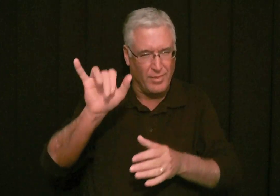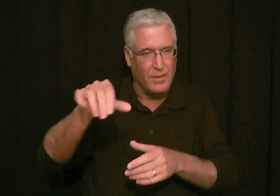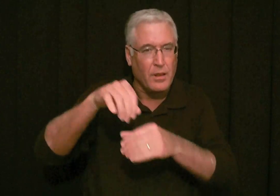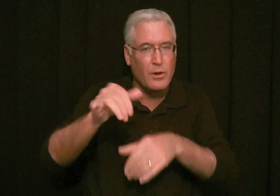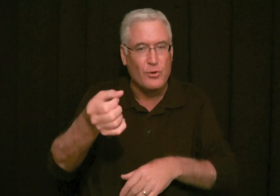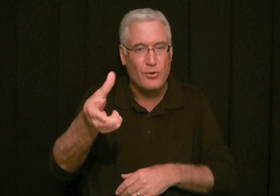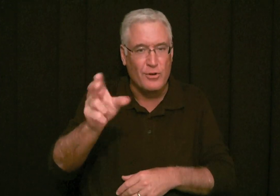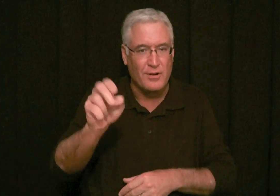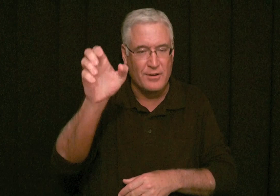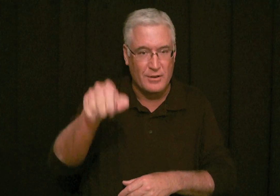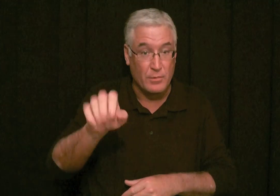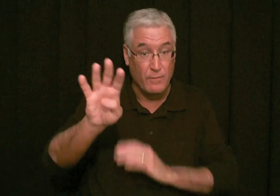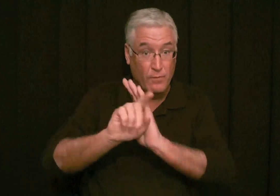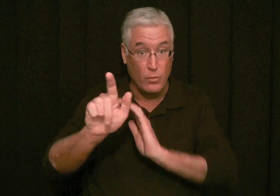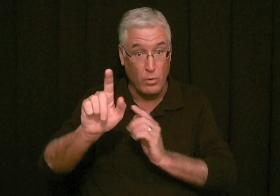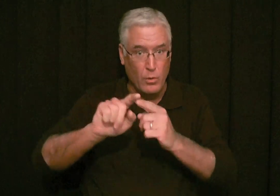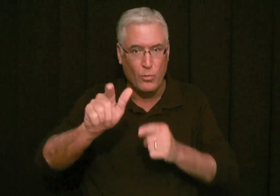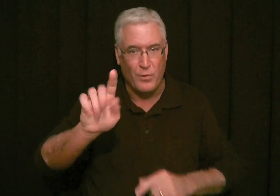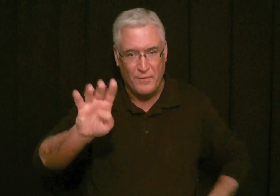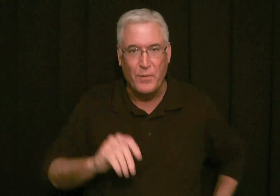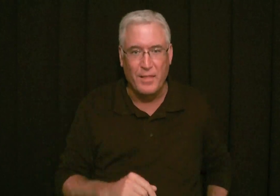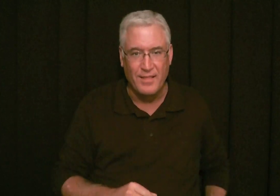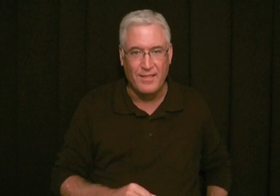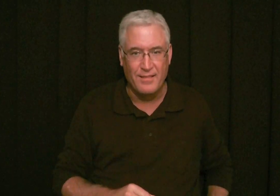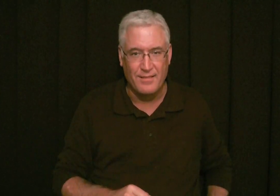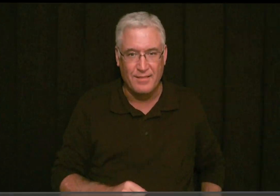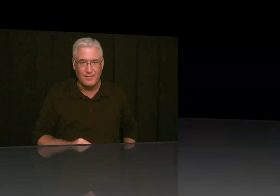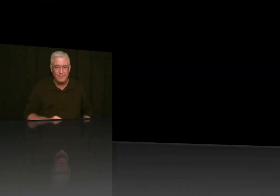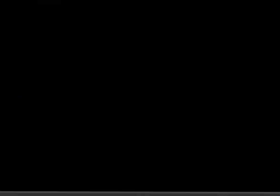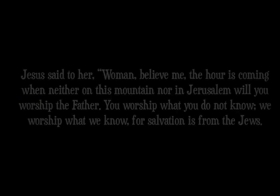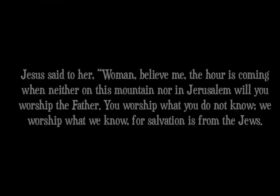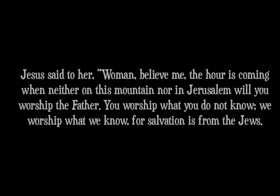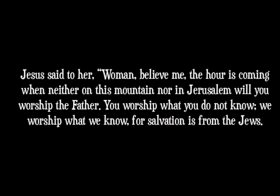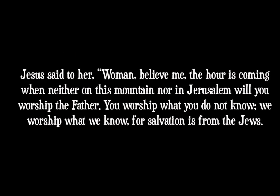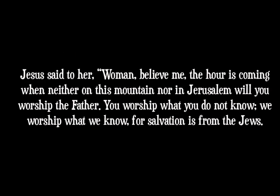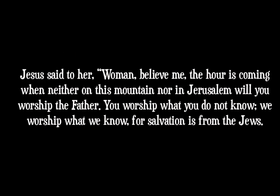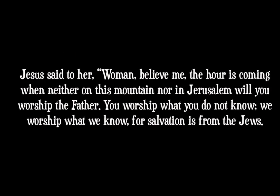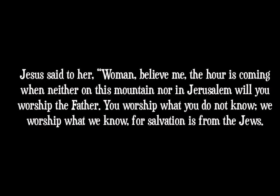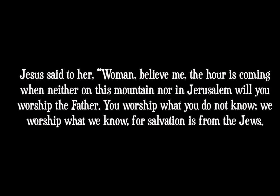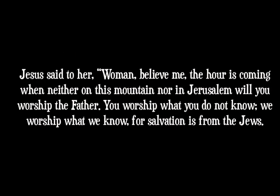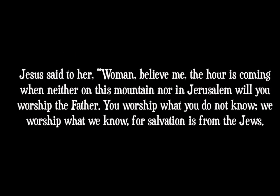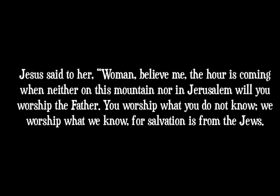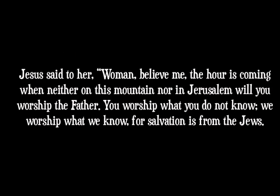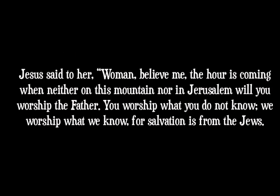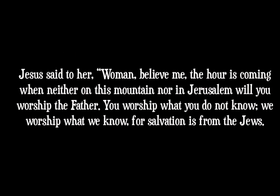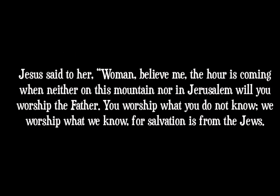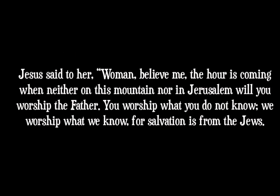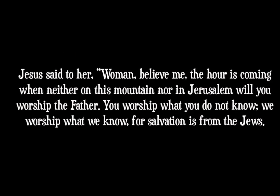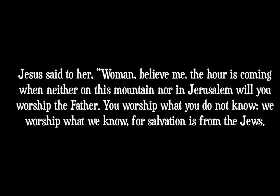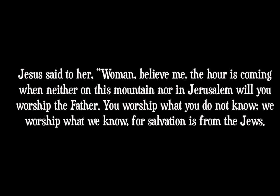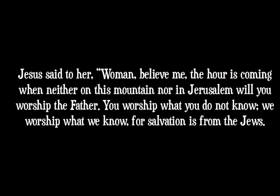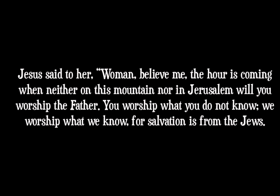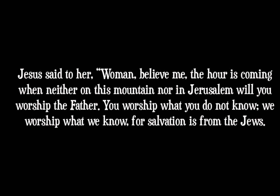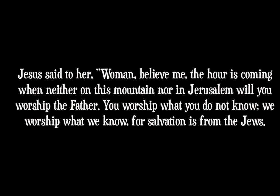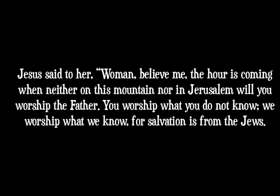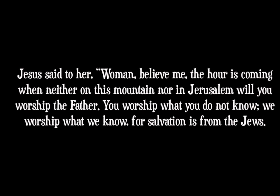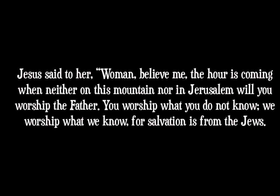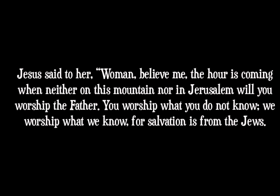And Jesus explains about this in John 4, verses 21 through 24. Jesus said to her, Woman, believe me,